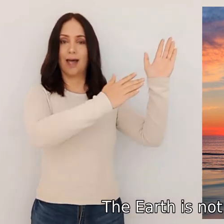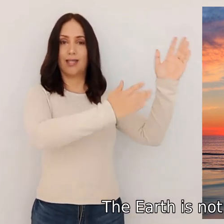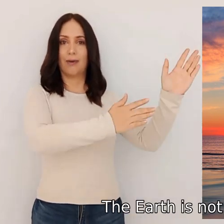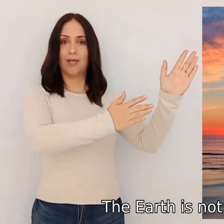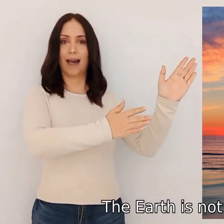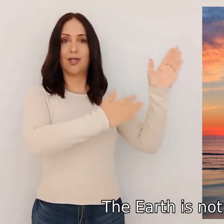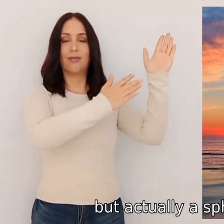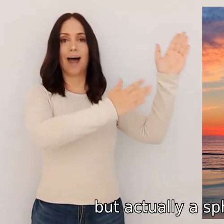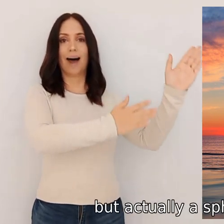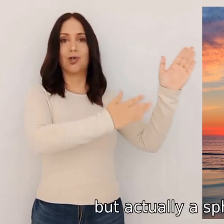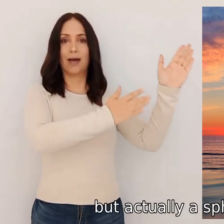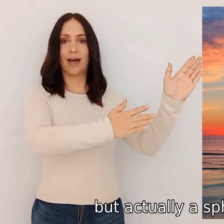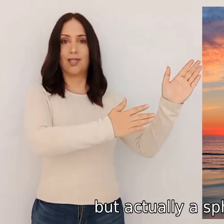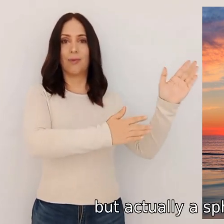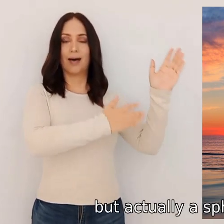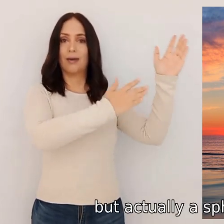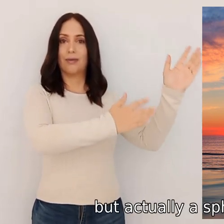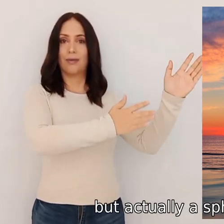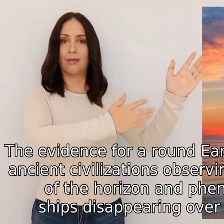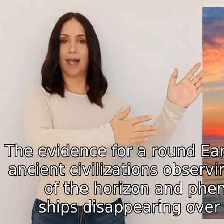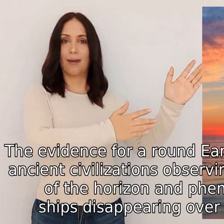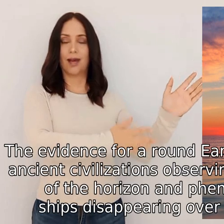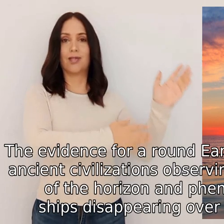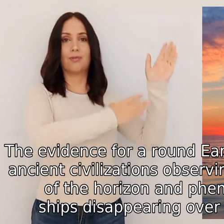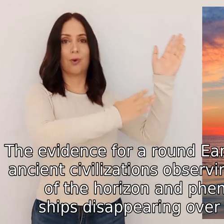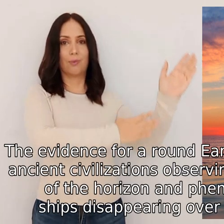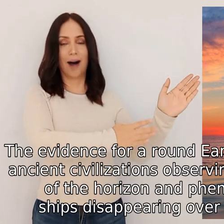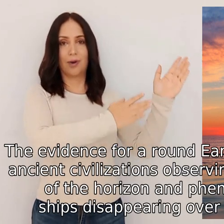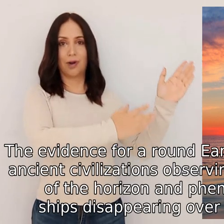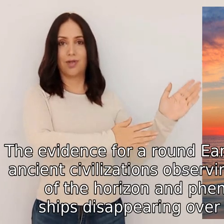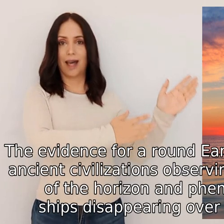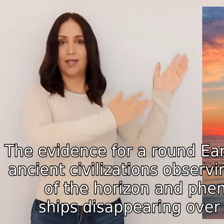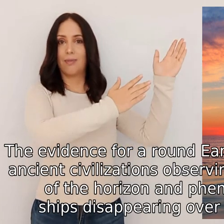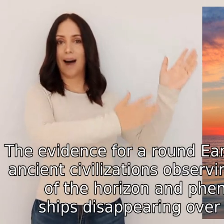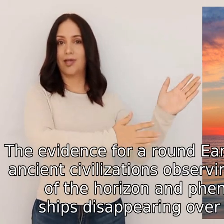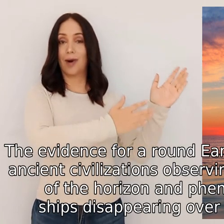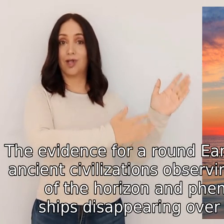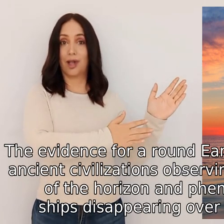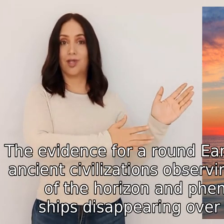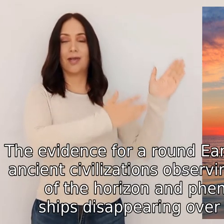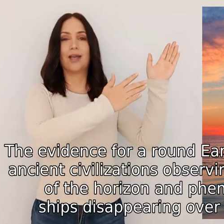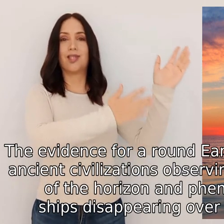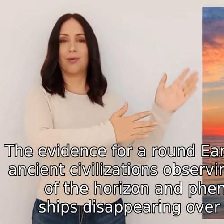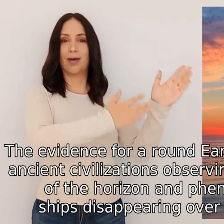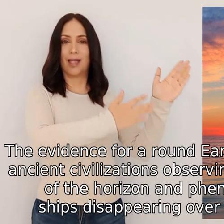is not flat but actually a sphere the evidence for around earth dates back to ancient civilizations